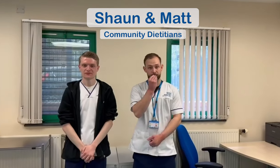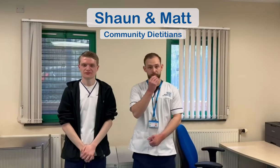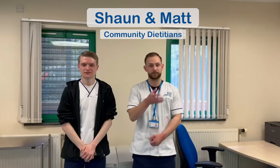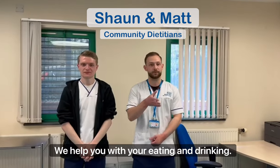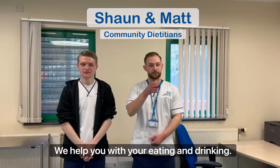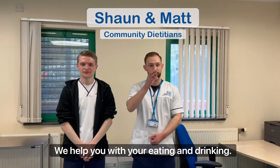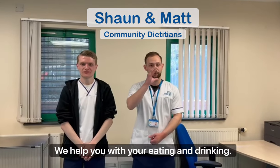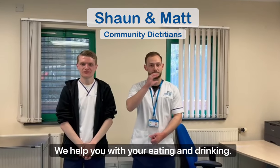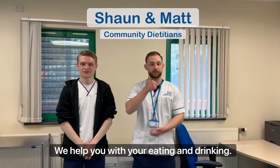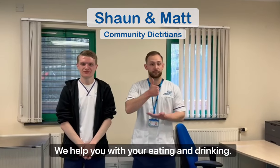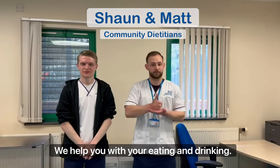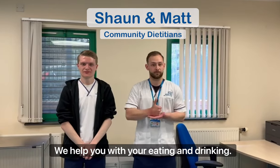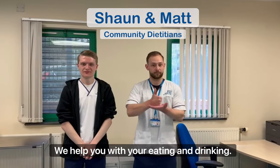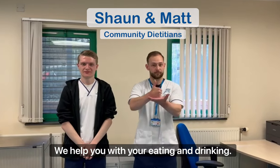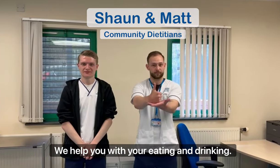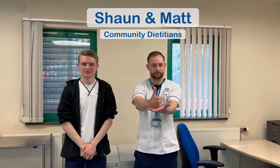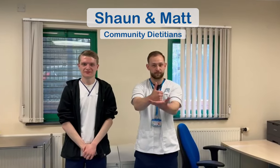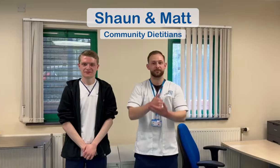We help you with your eating and drinking.